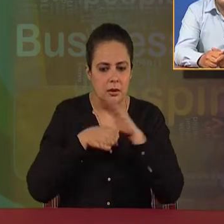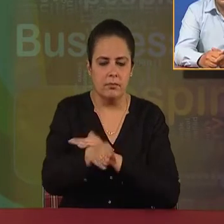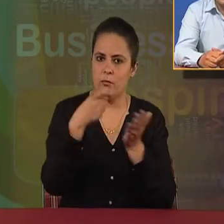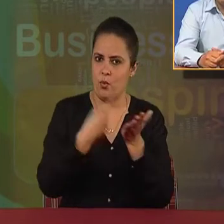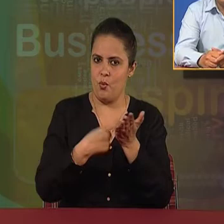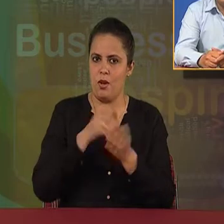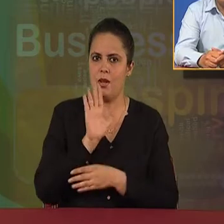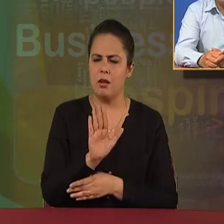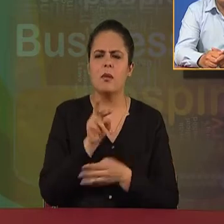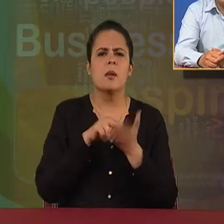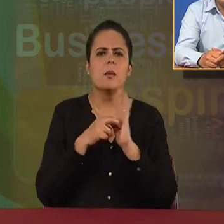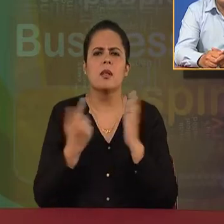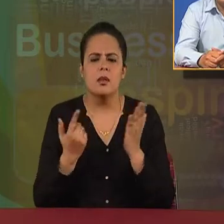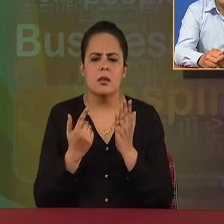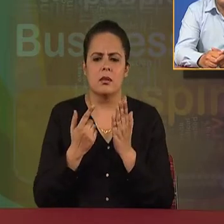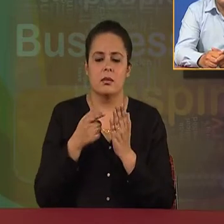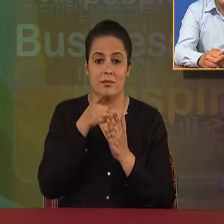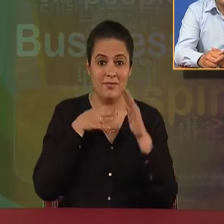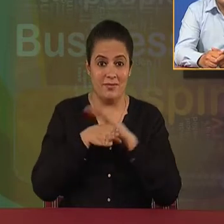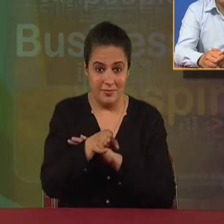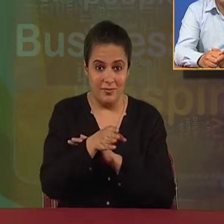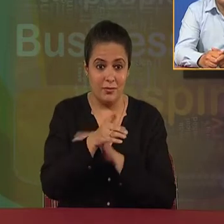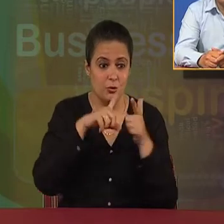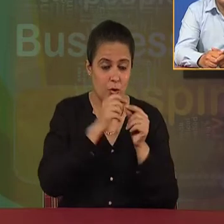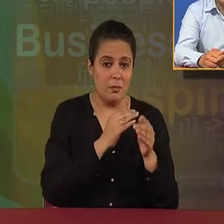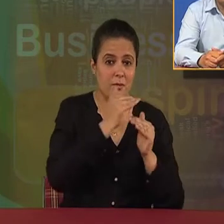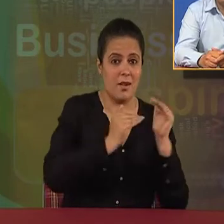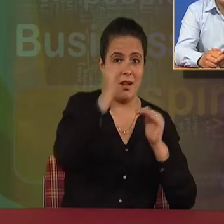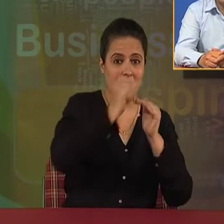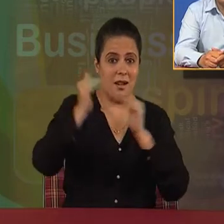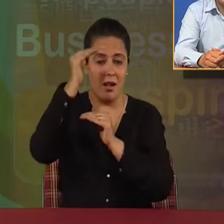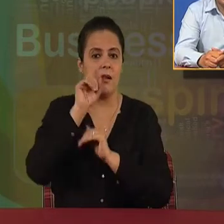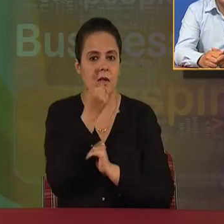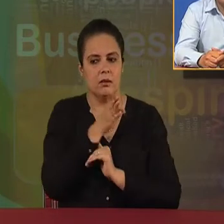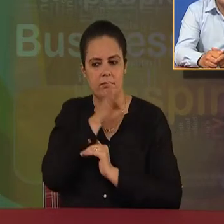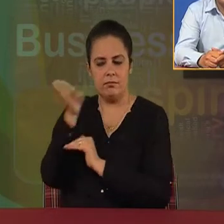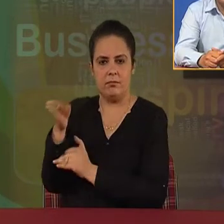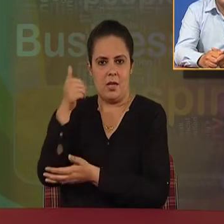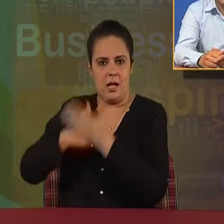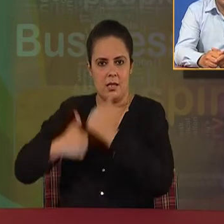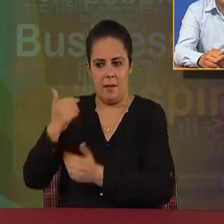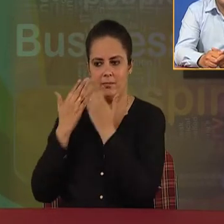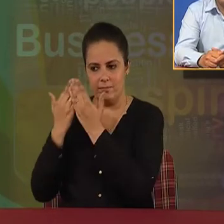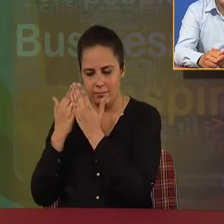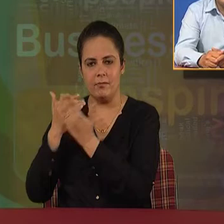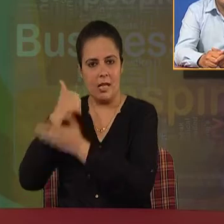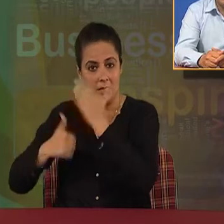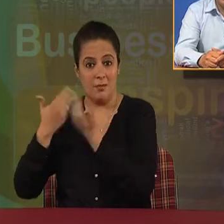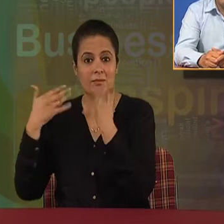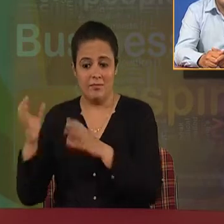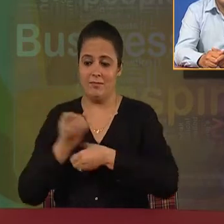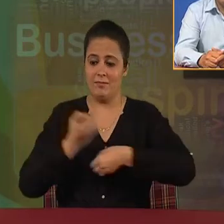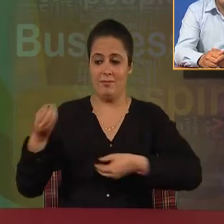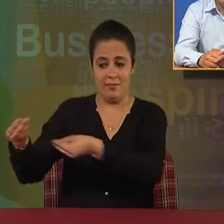Means, entry in every profession is allowed only after passing the professional examinations of that profession.